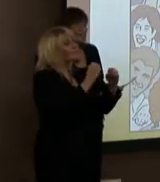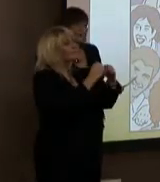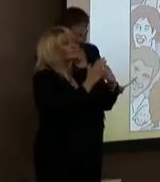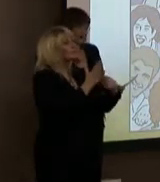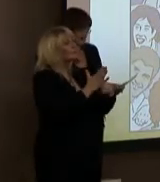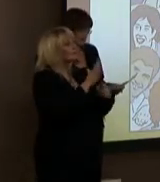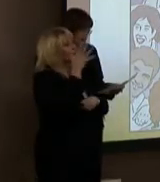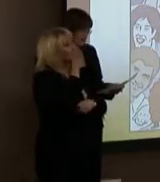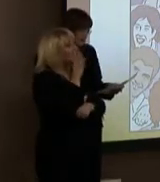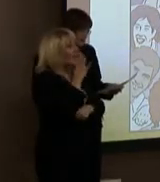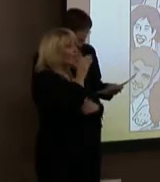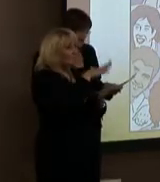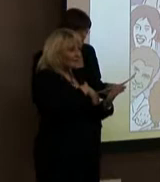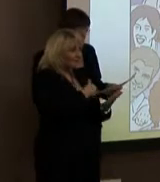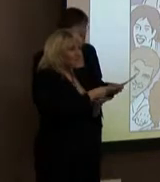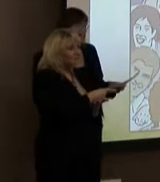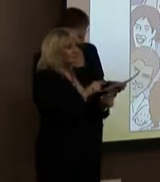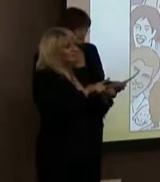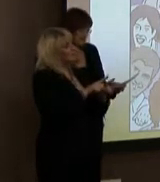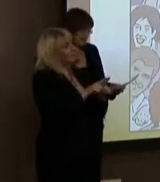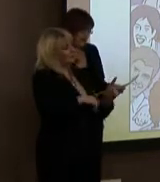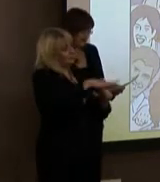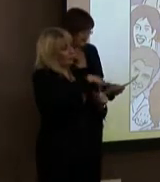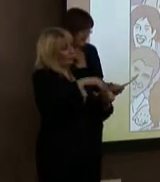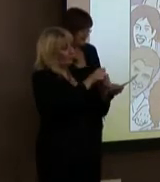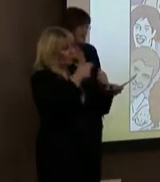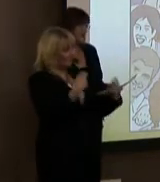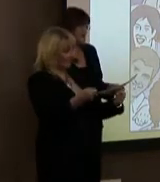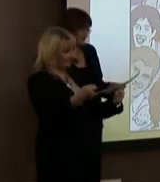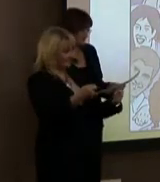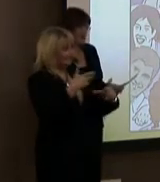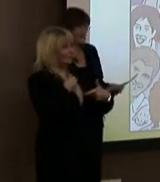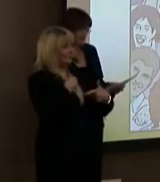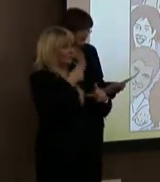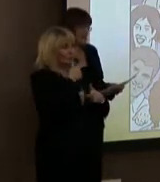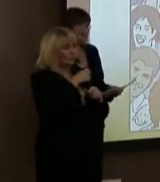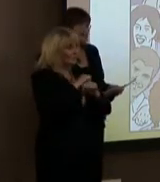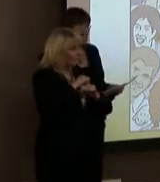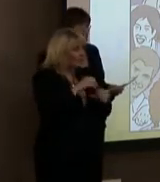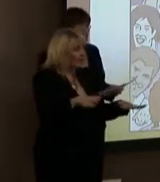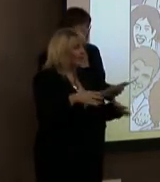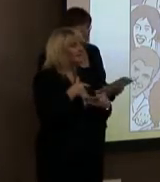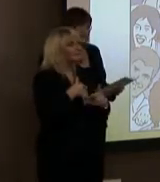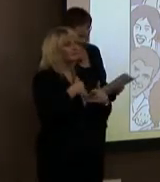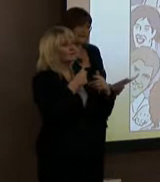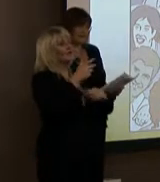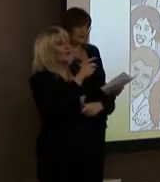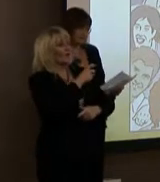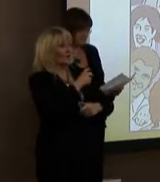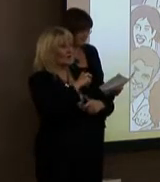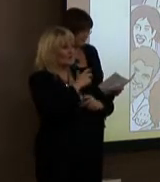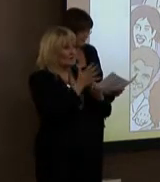the Yellow Pages and the local press. We use flyers, the logos on the vans and soon to be launched a website.